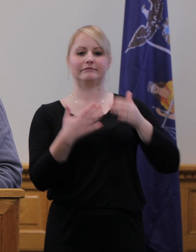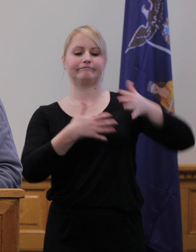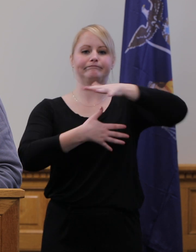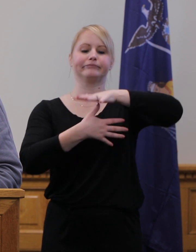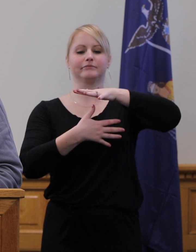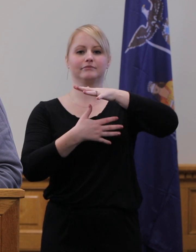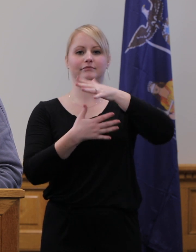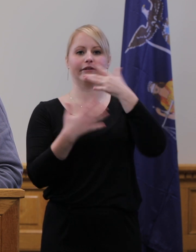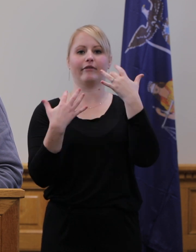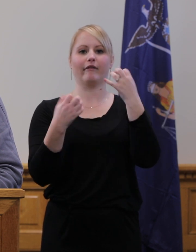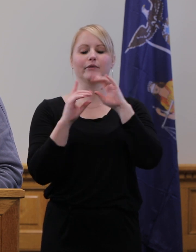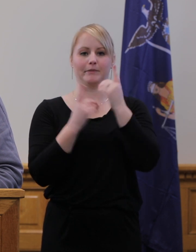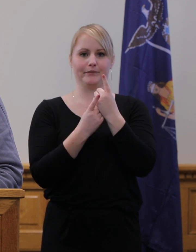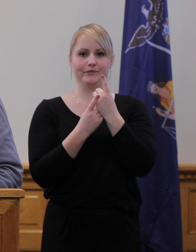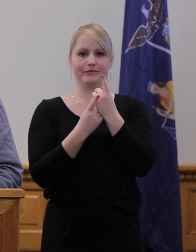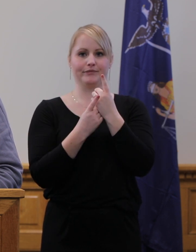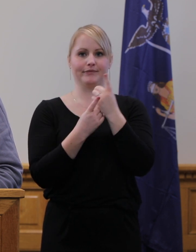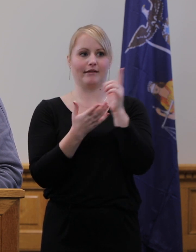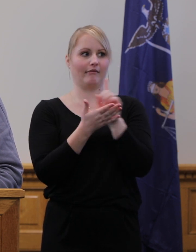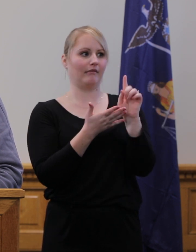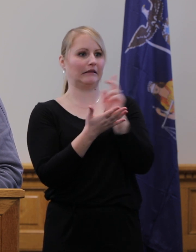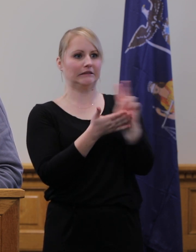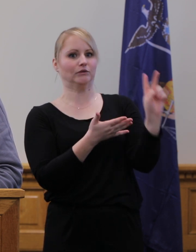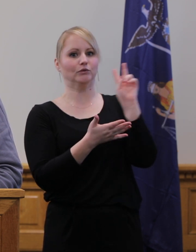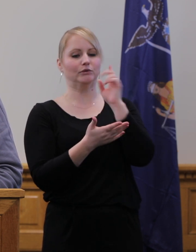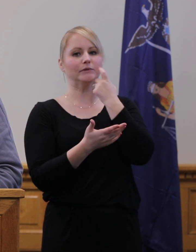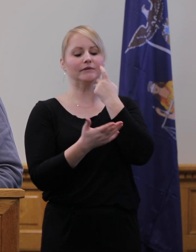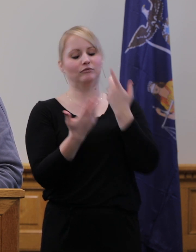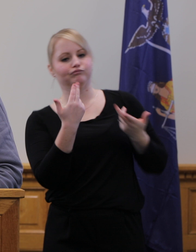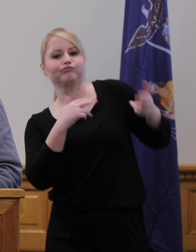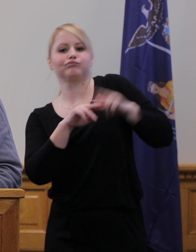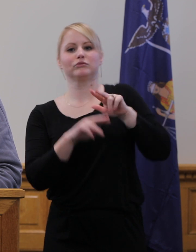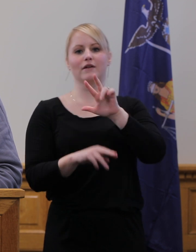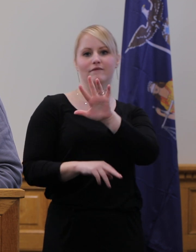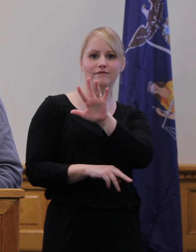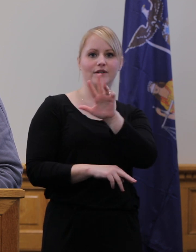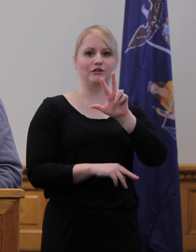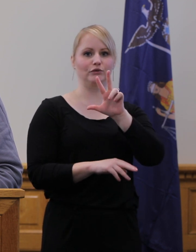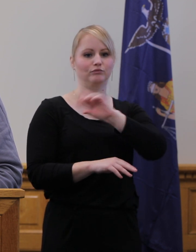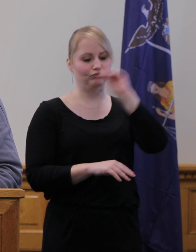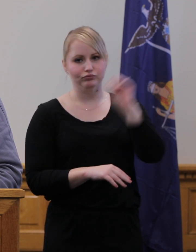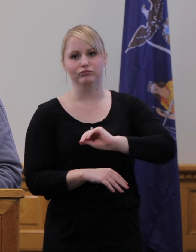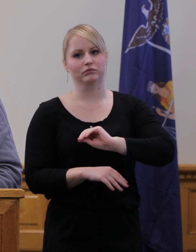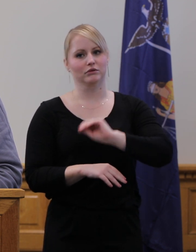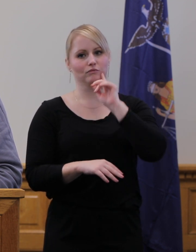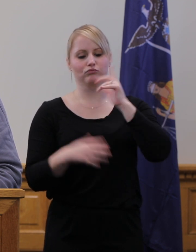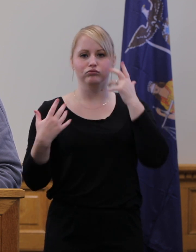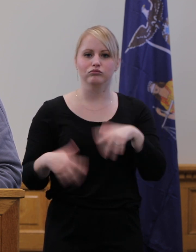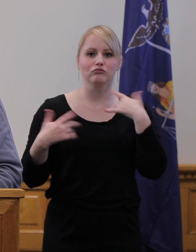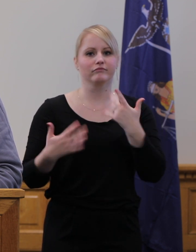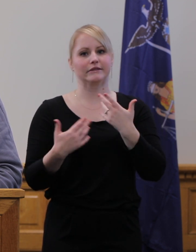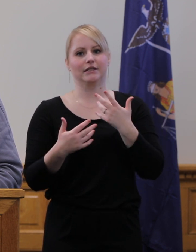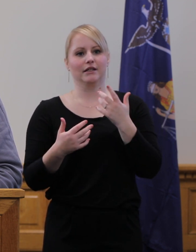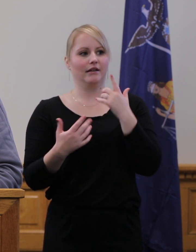53 percent increase in the number of positive cases in Oswego County. That is a frightening milestone and shows that our public health